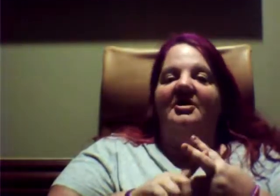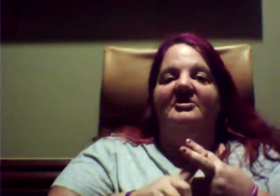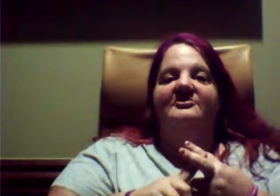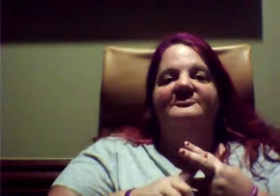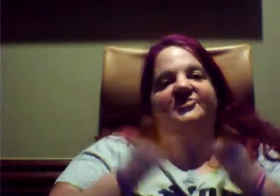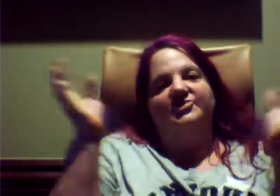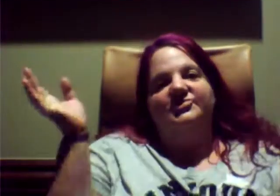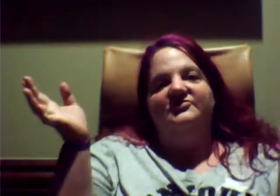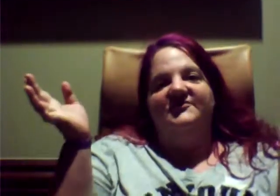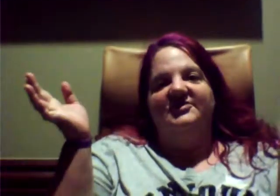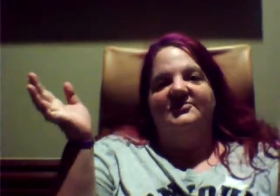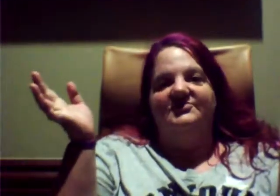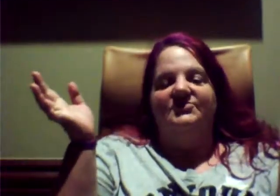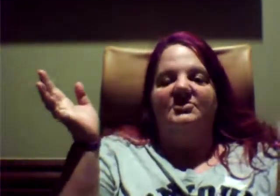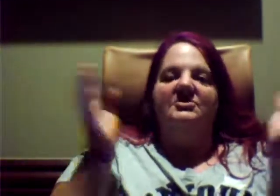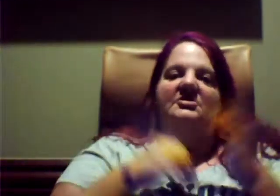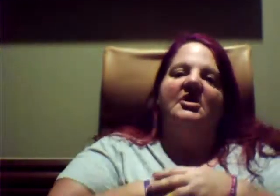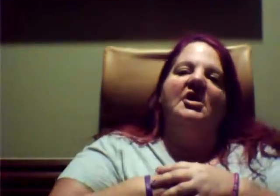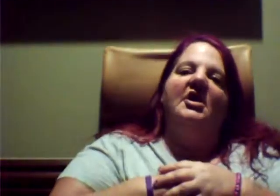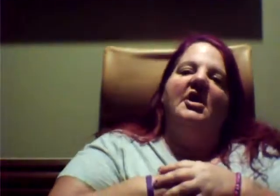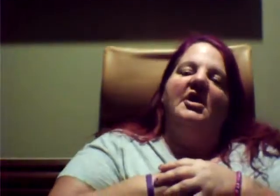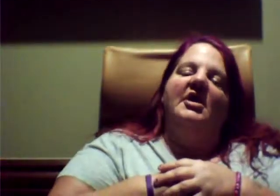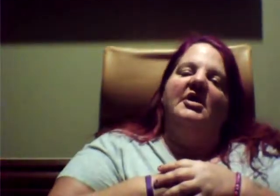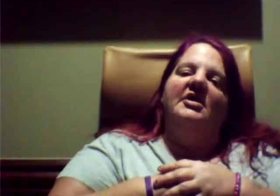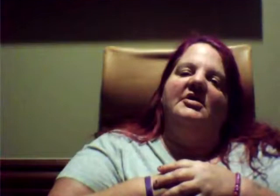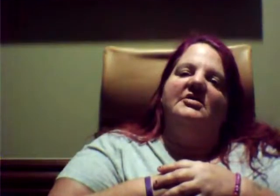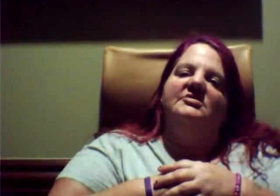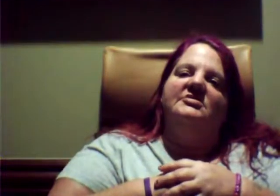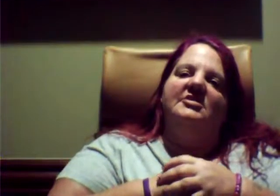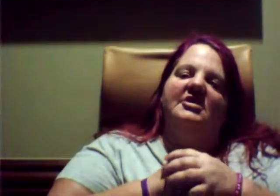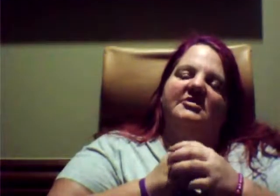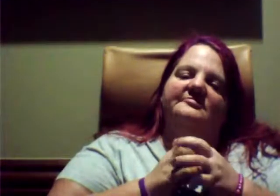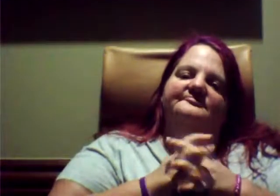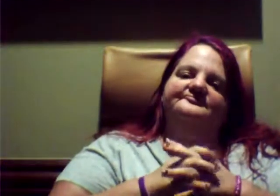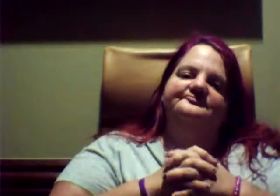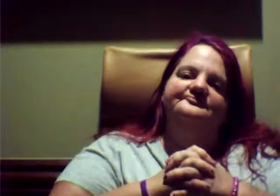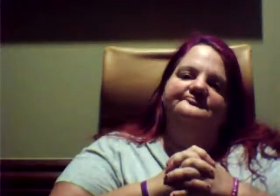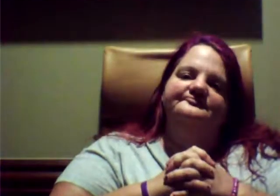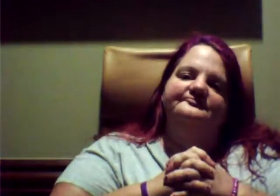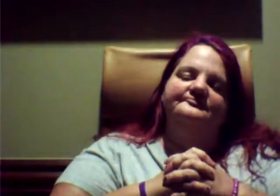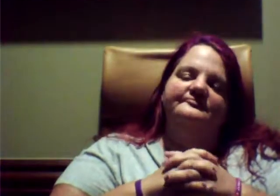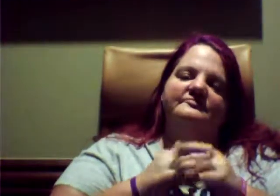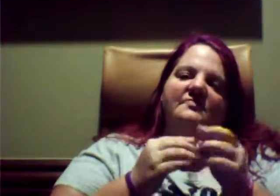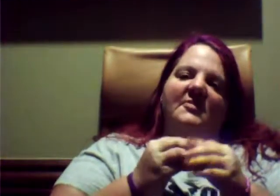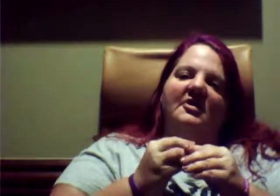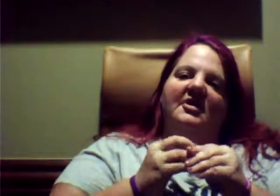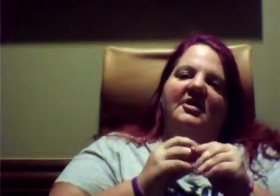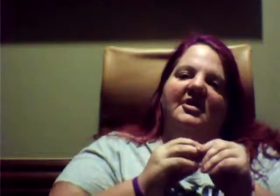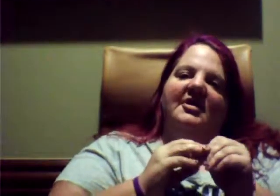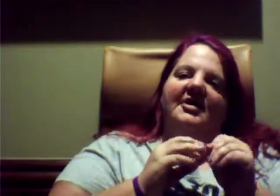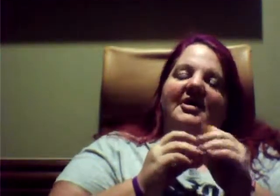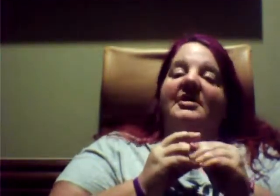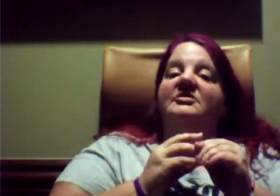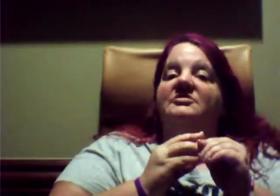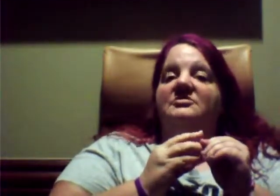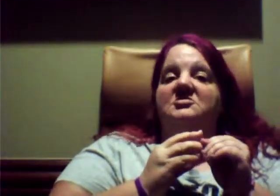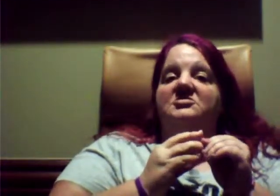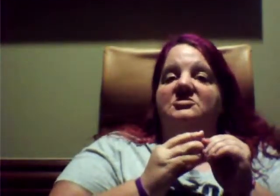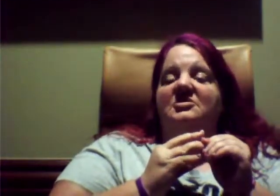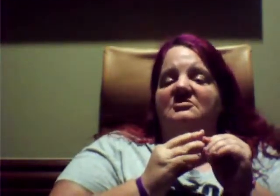I host YouTube videos. And I like, you